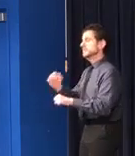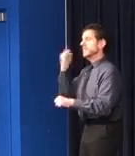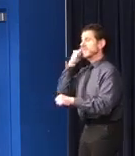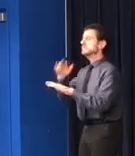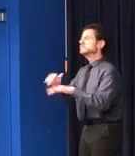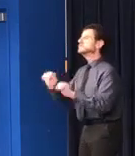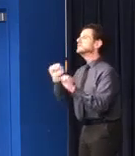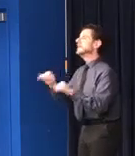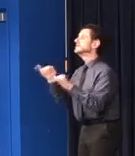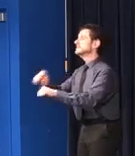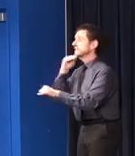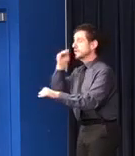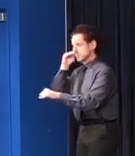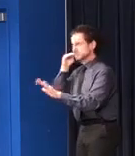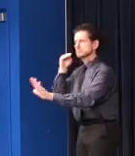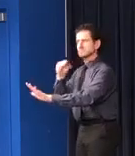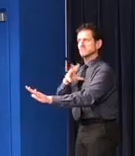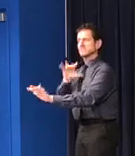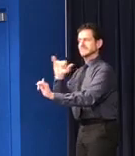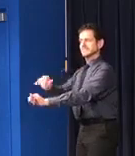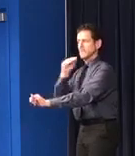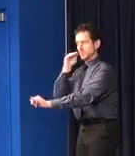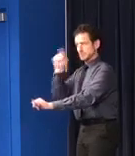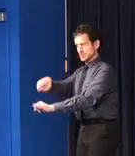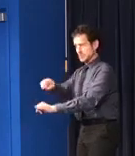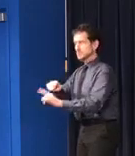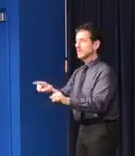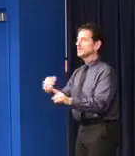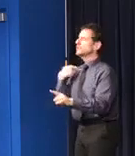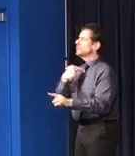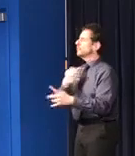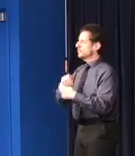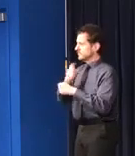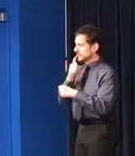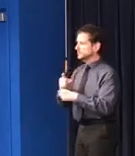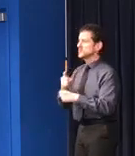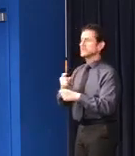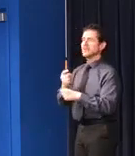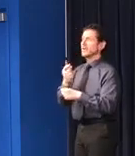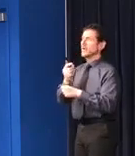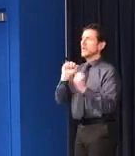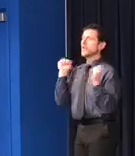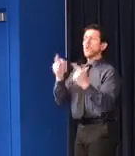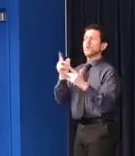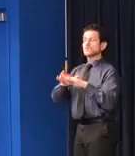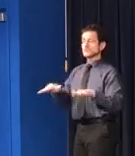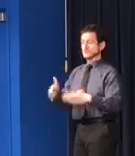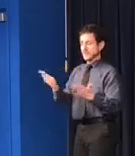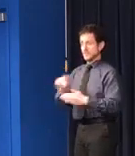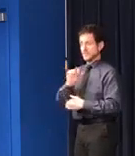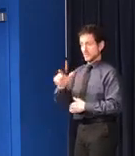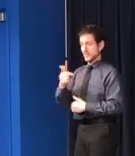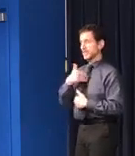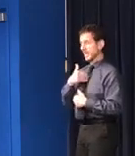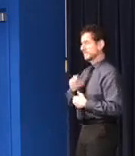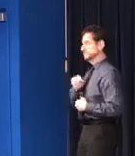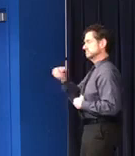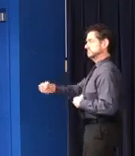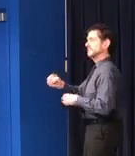stay home, we want to make sure that every child in Illinois has a safe and supervised place to go.